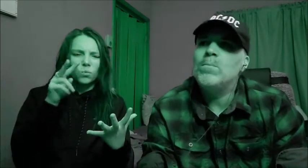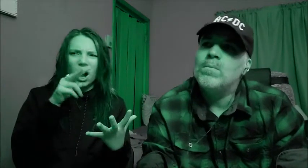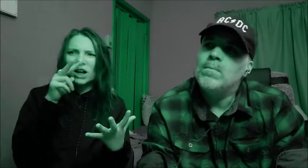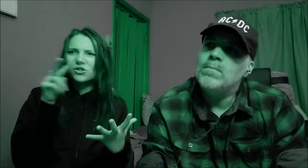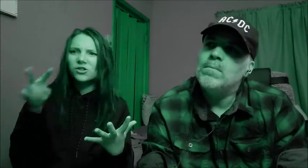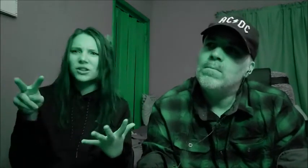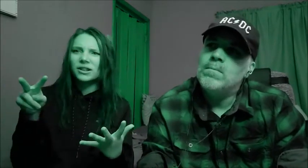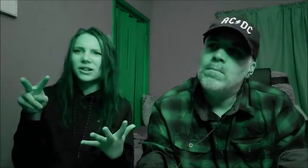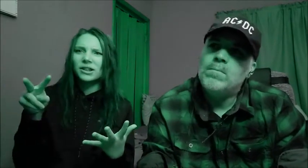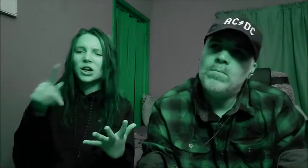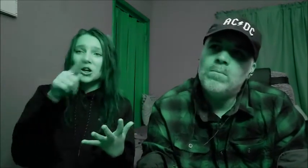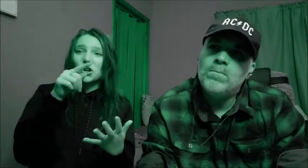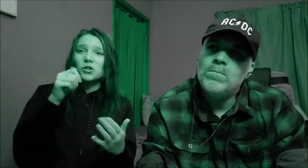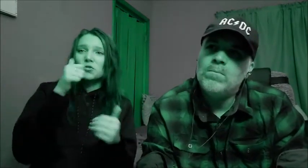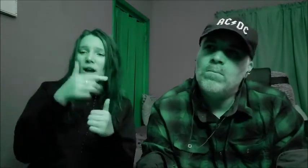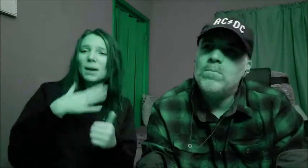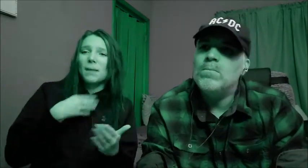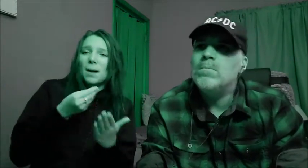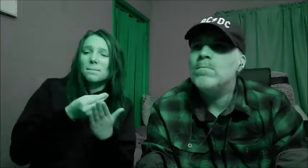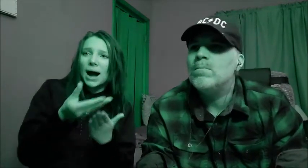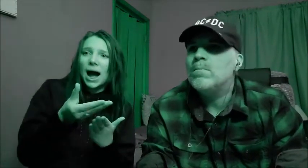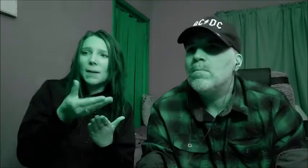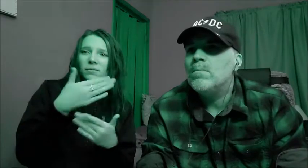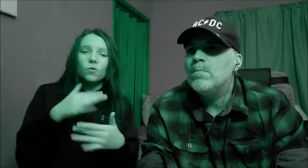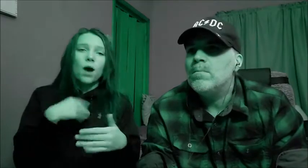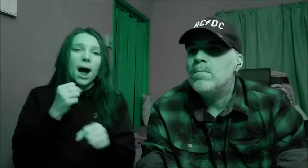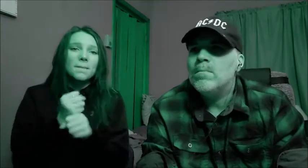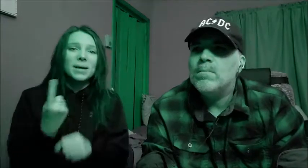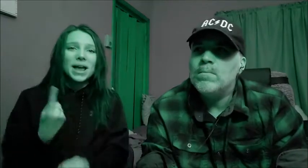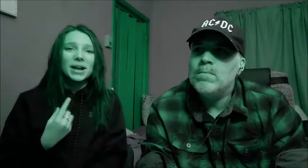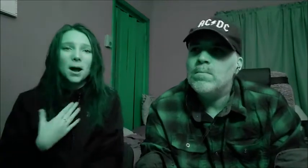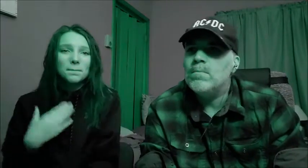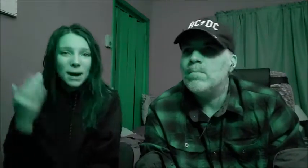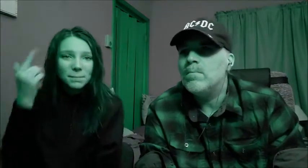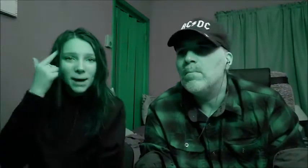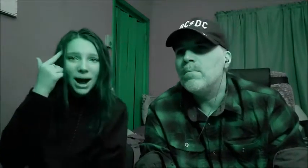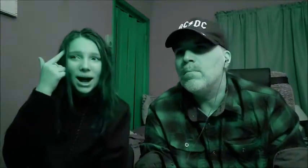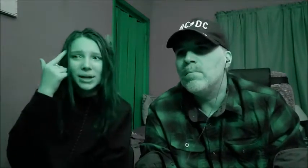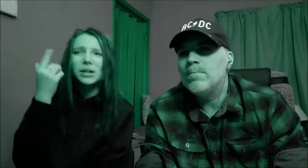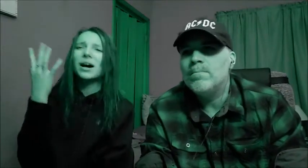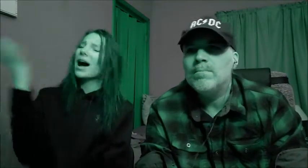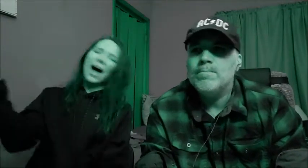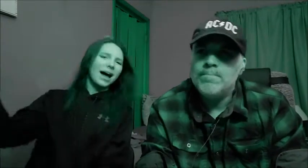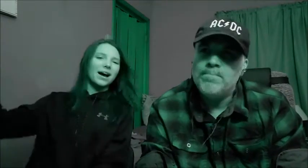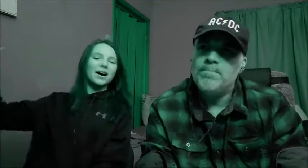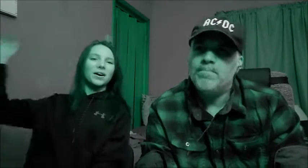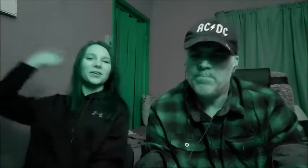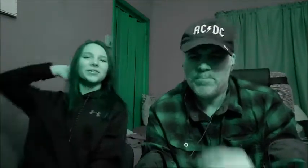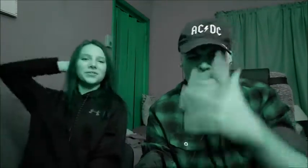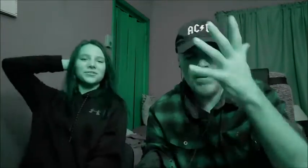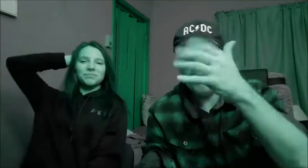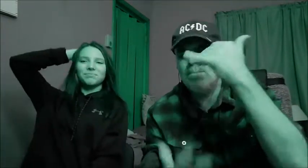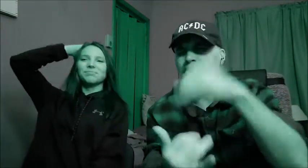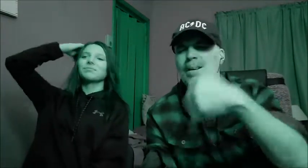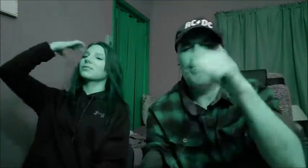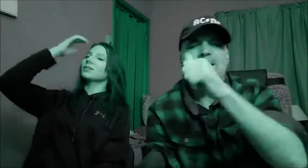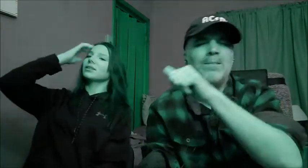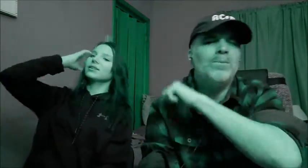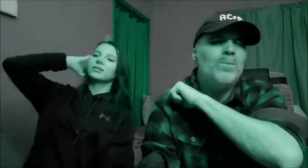watched and known, you rang my back before I made up my mind, oh, now had it to